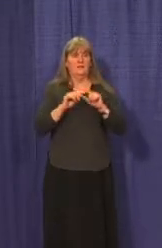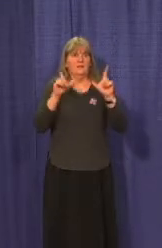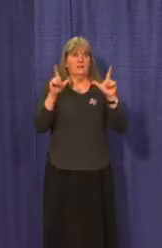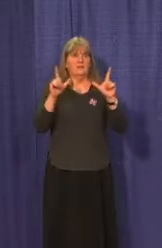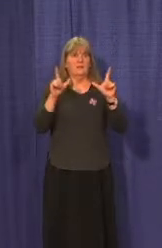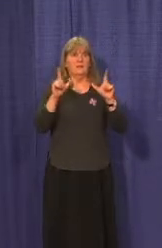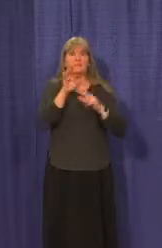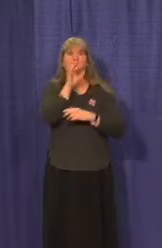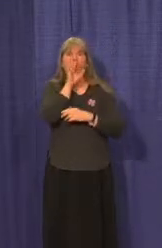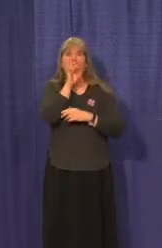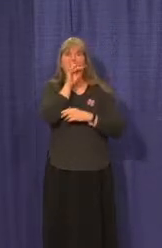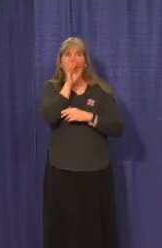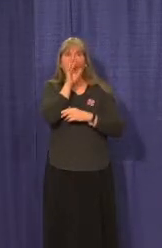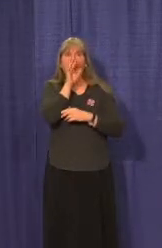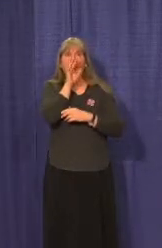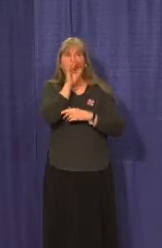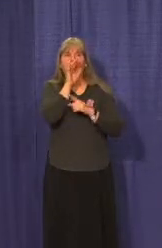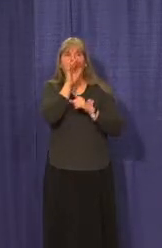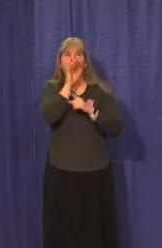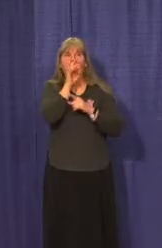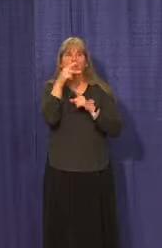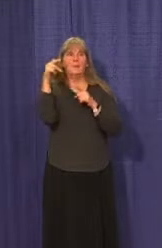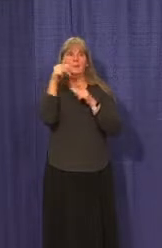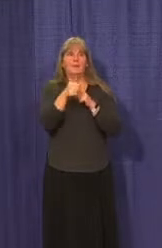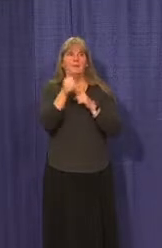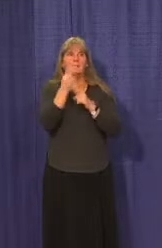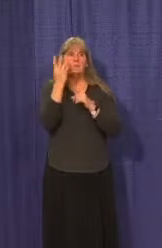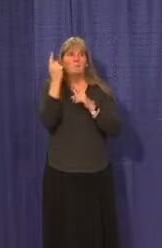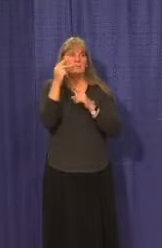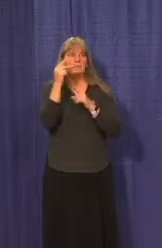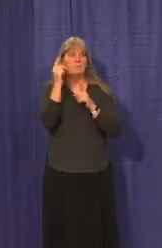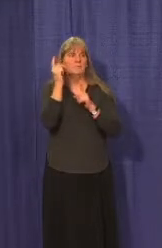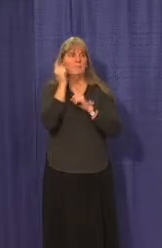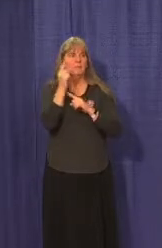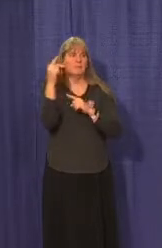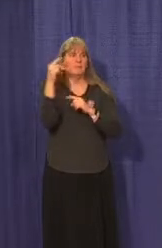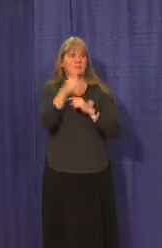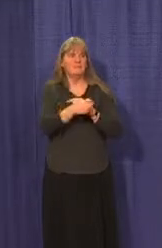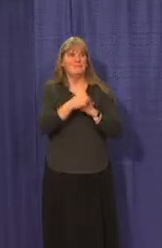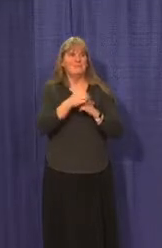the audio cut out for a little bit. Oh, I see. A couple of minutes. Okay.